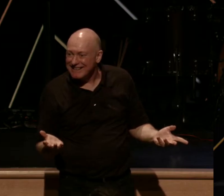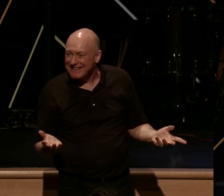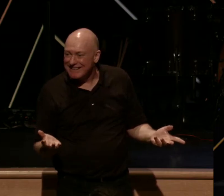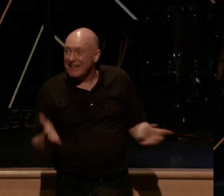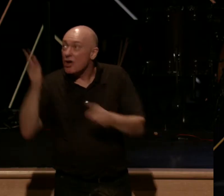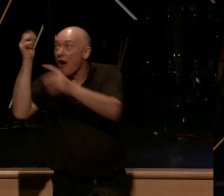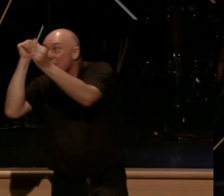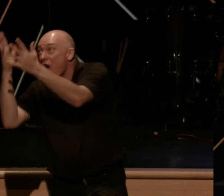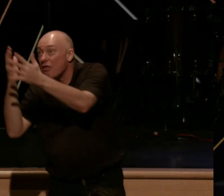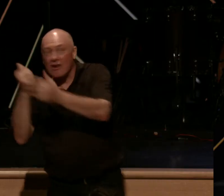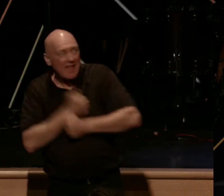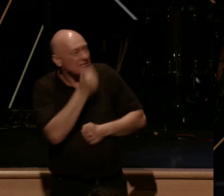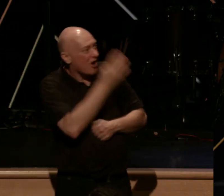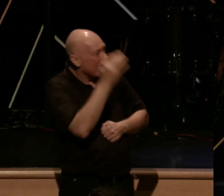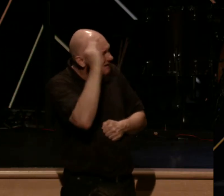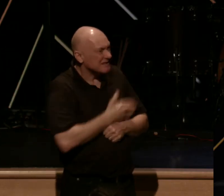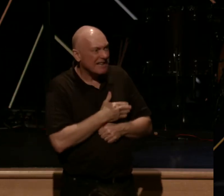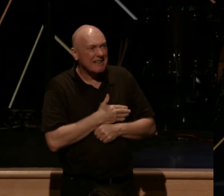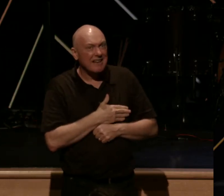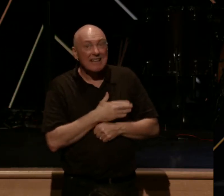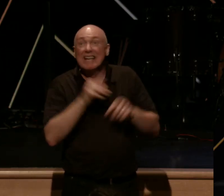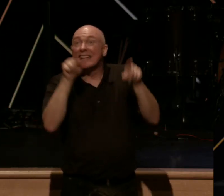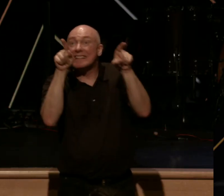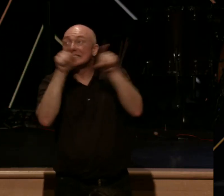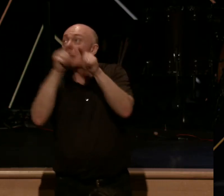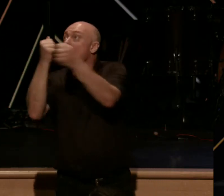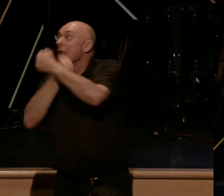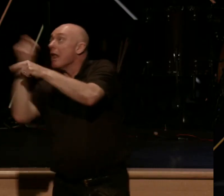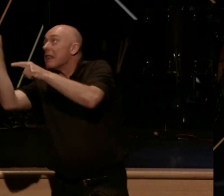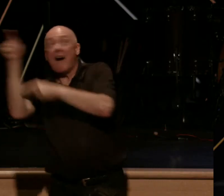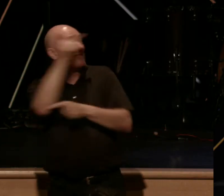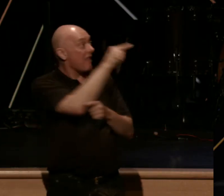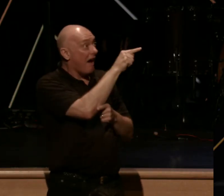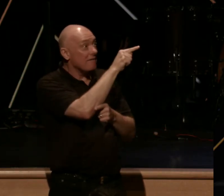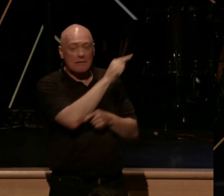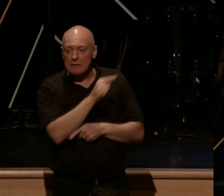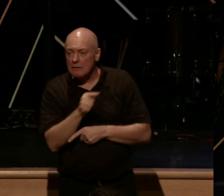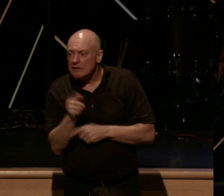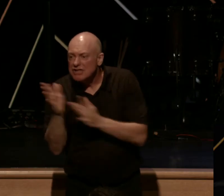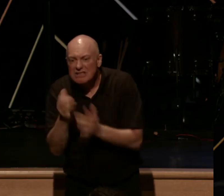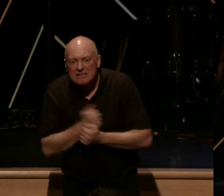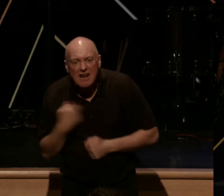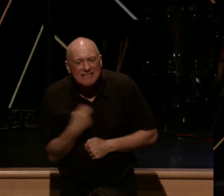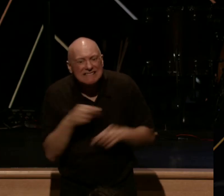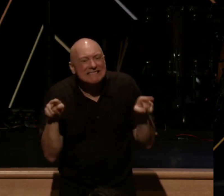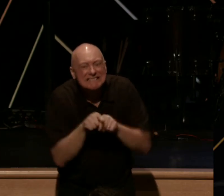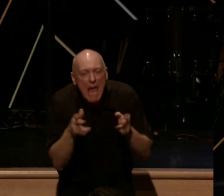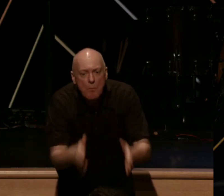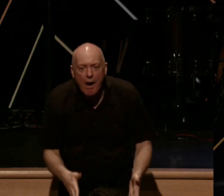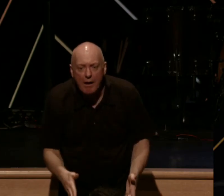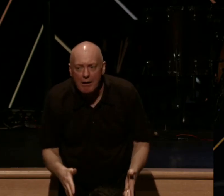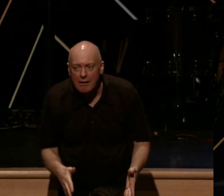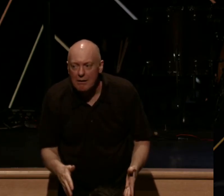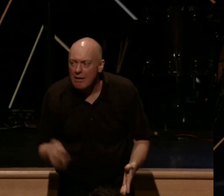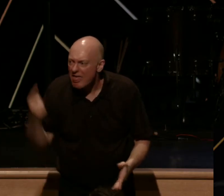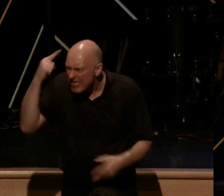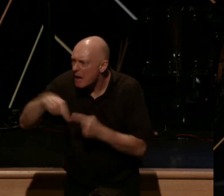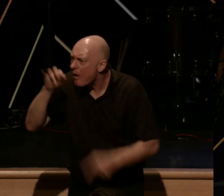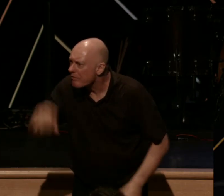God loves you the way that God loves God. Just try to let that sink in. God loves